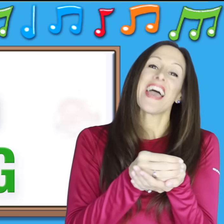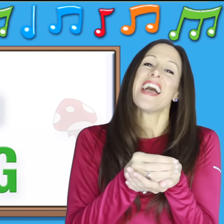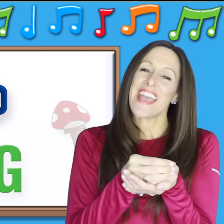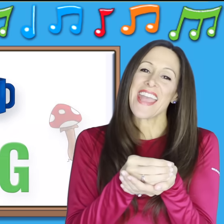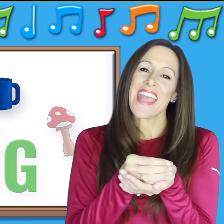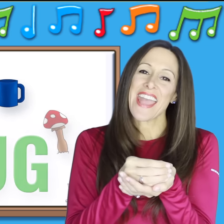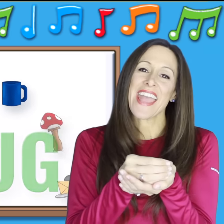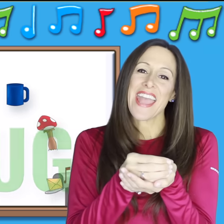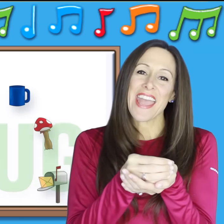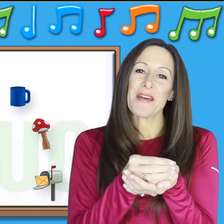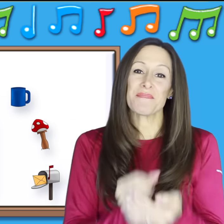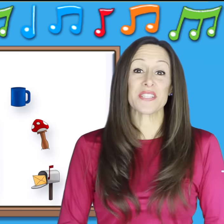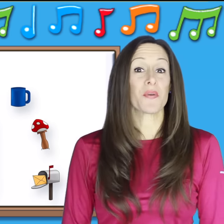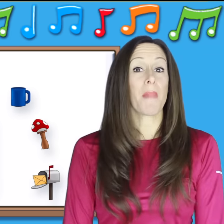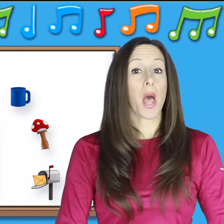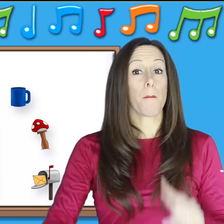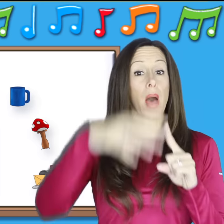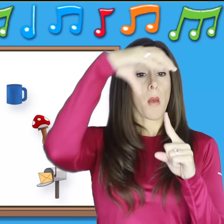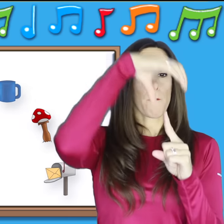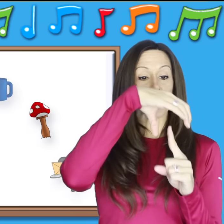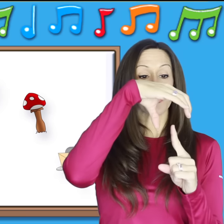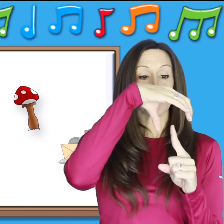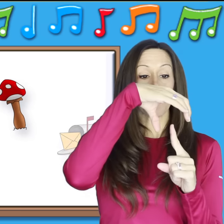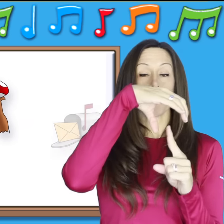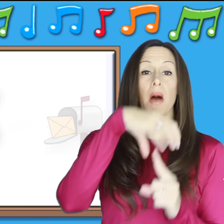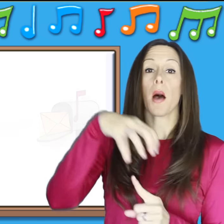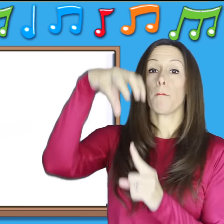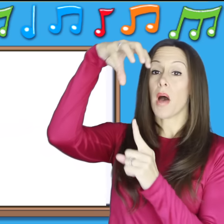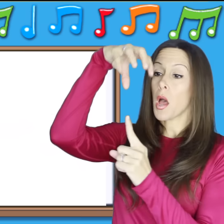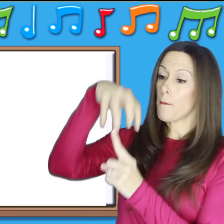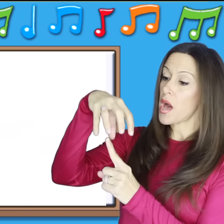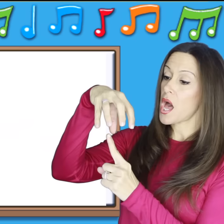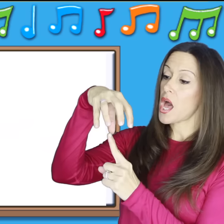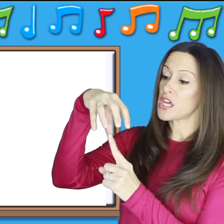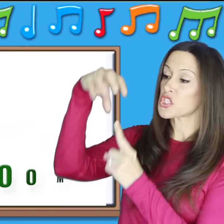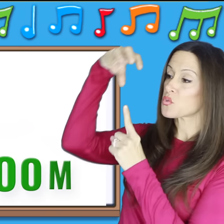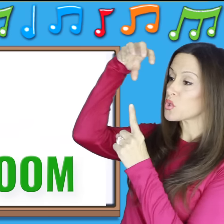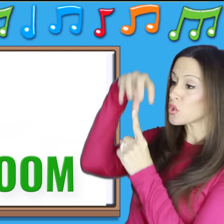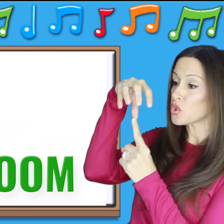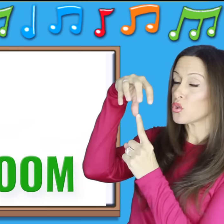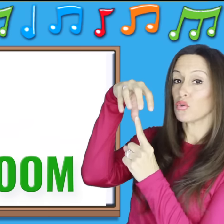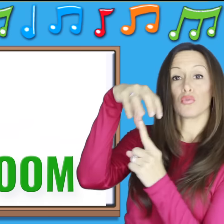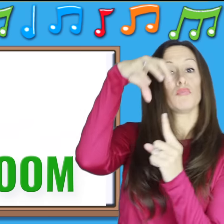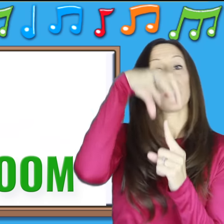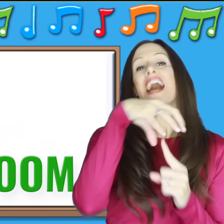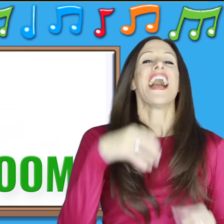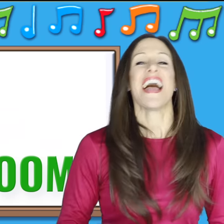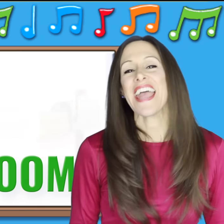M is for m-m-mushroom, m-m-mushroom M